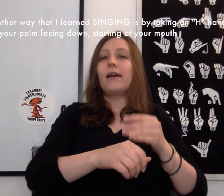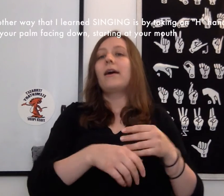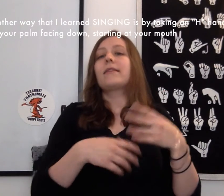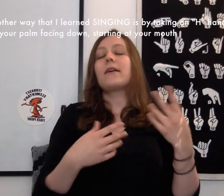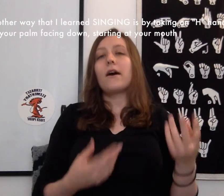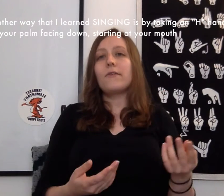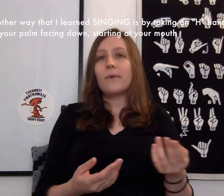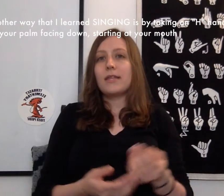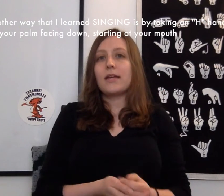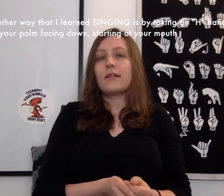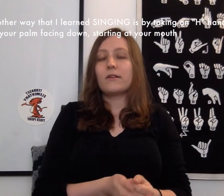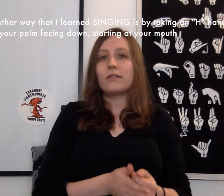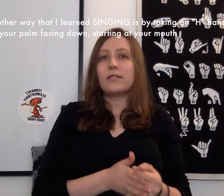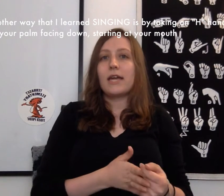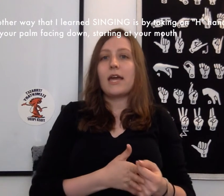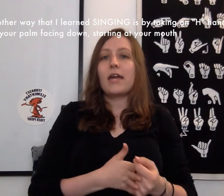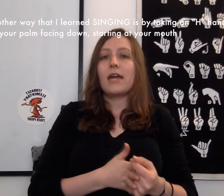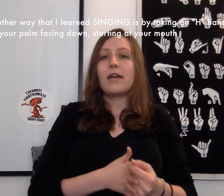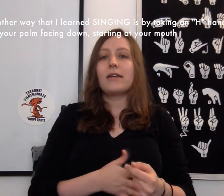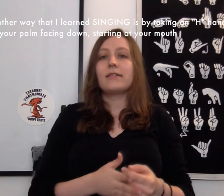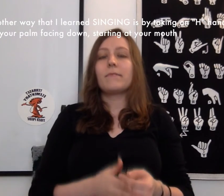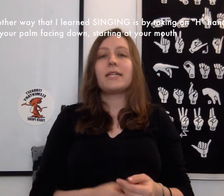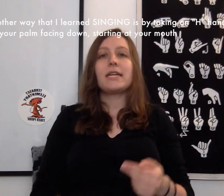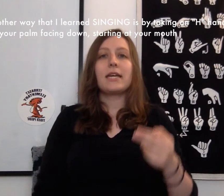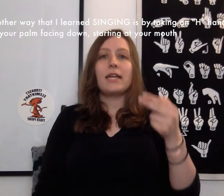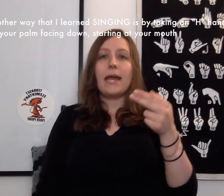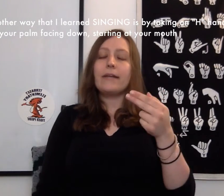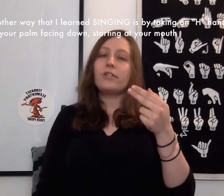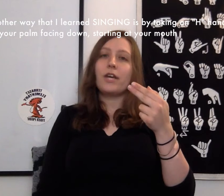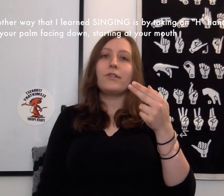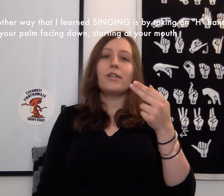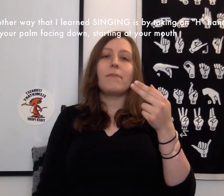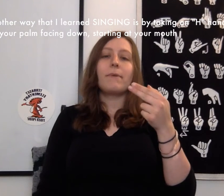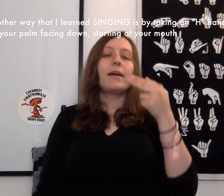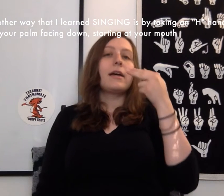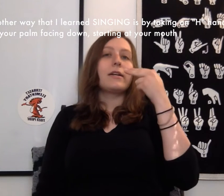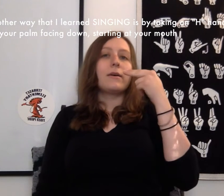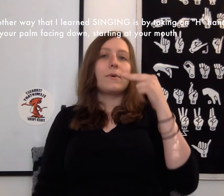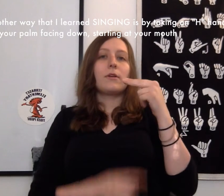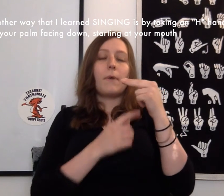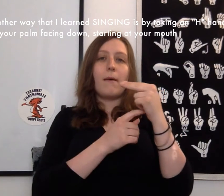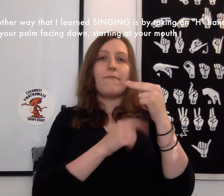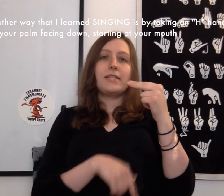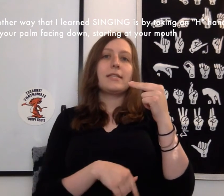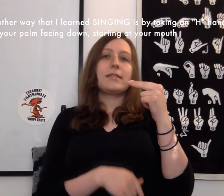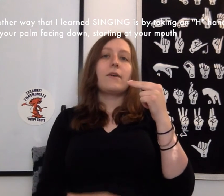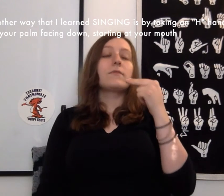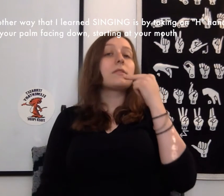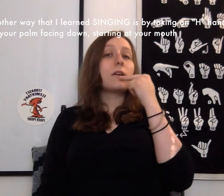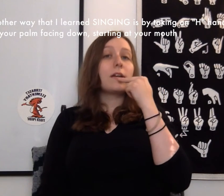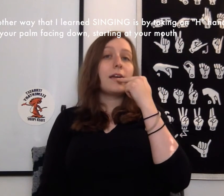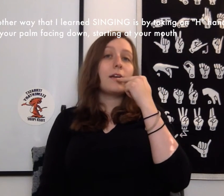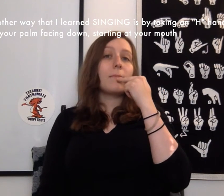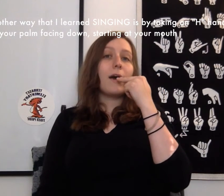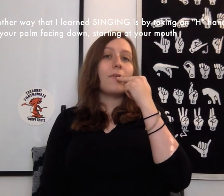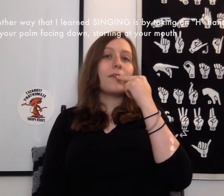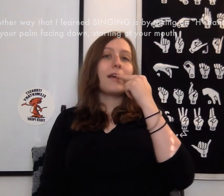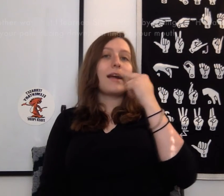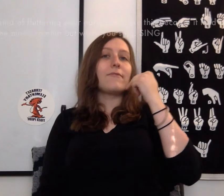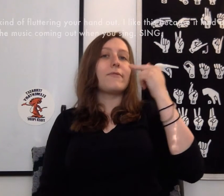The other way that I learned singing is by taking an H hand shape with your palm facing down, starting at your mouth and kind of